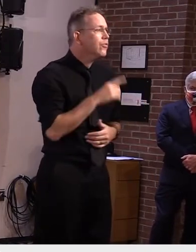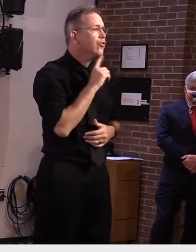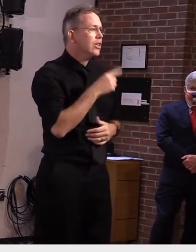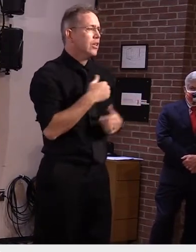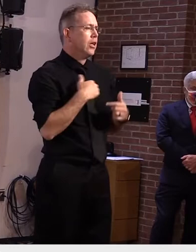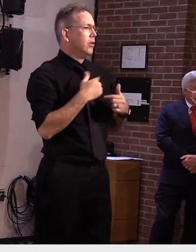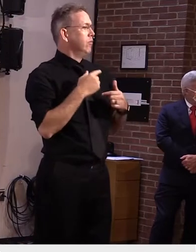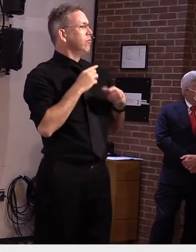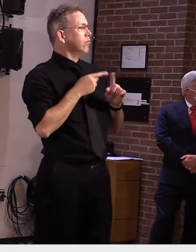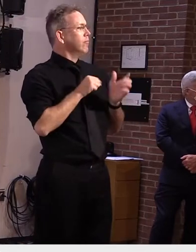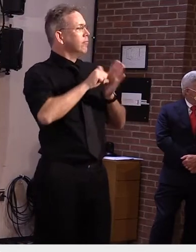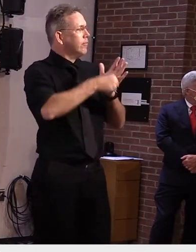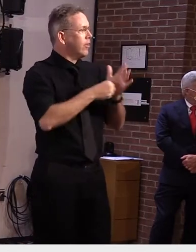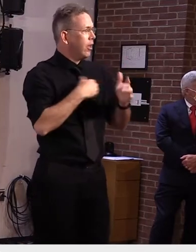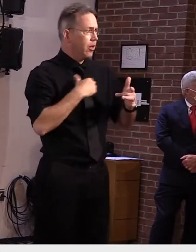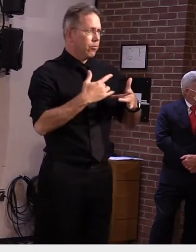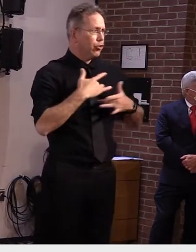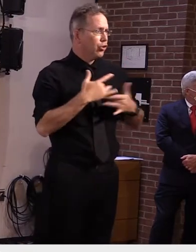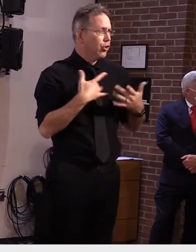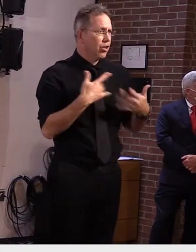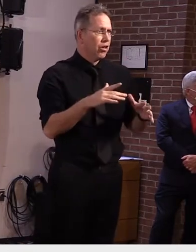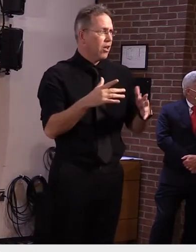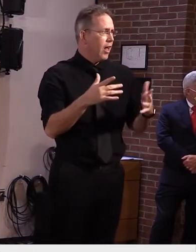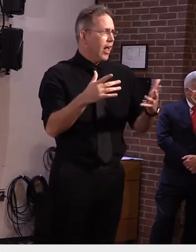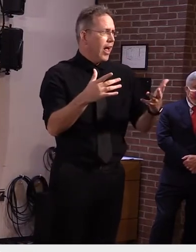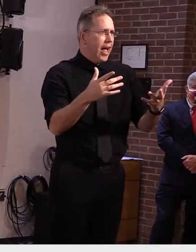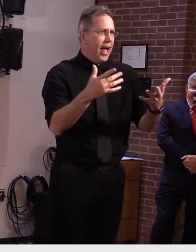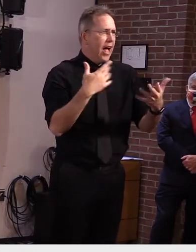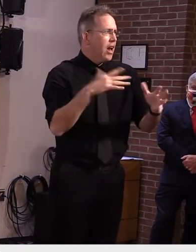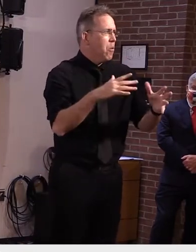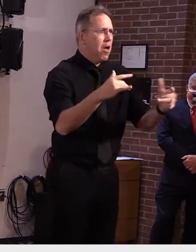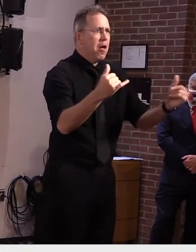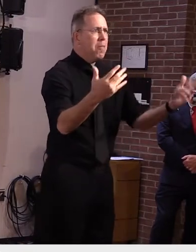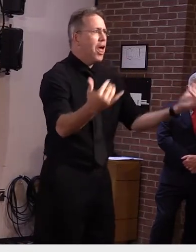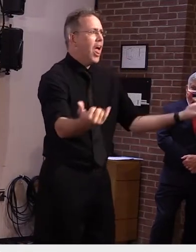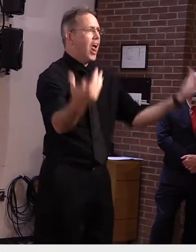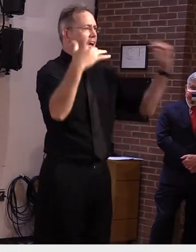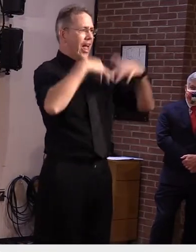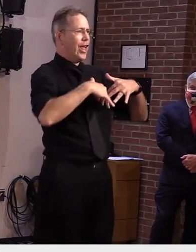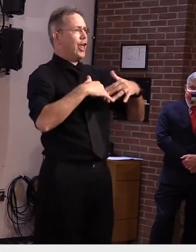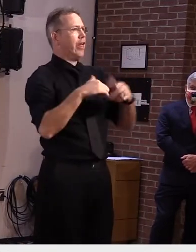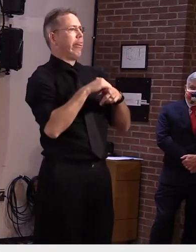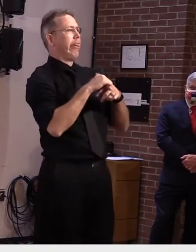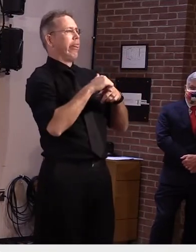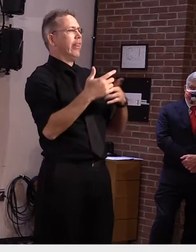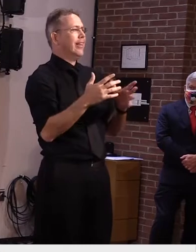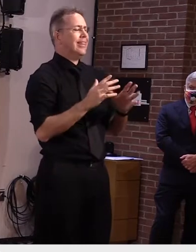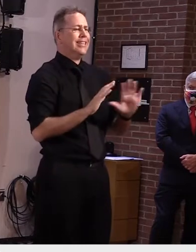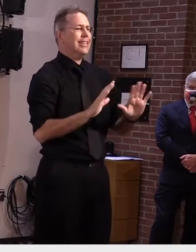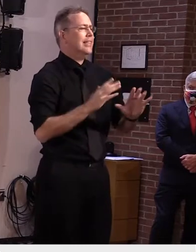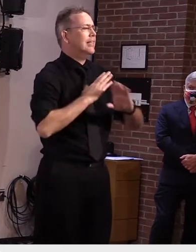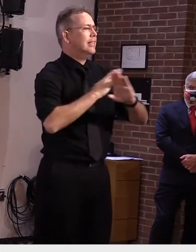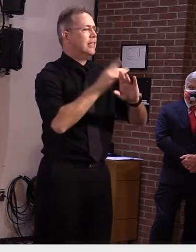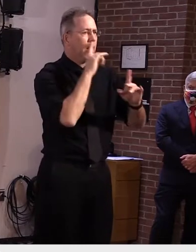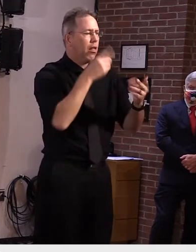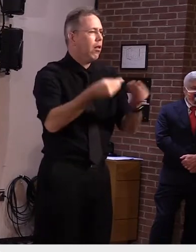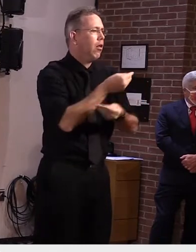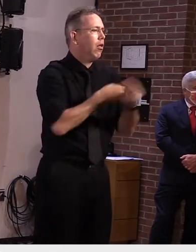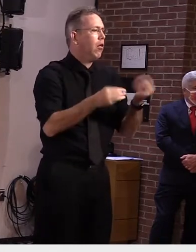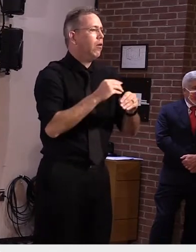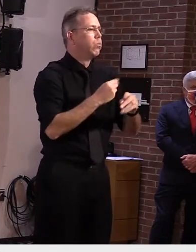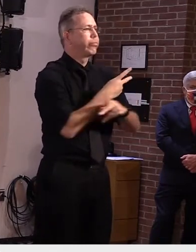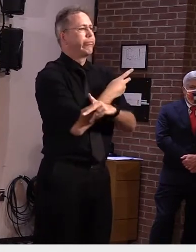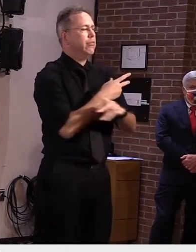wanting to come here to play or have some ice time and so forth and maybe coming from from counties